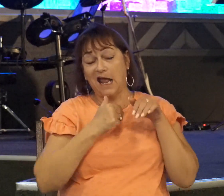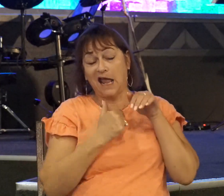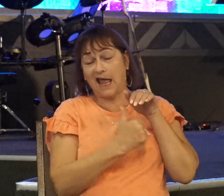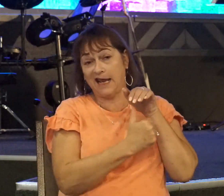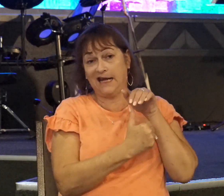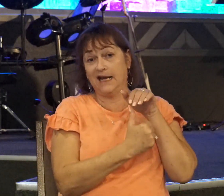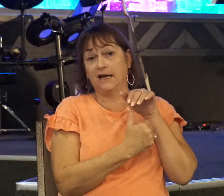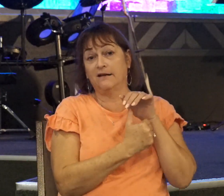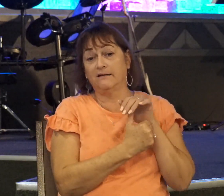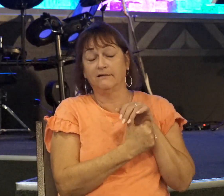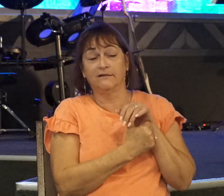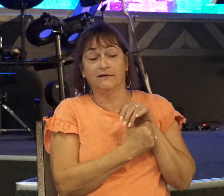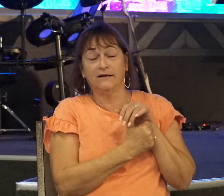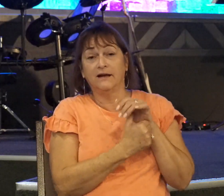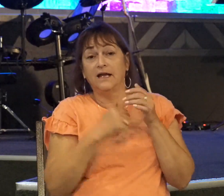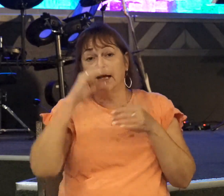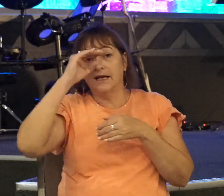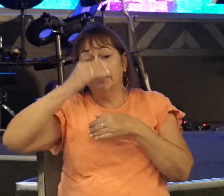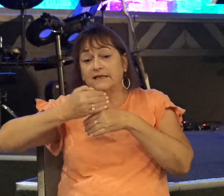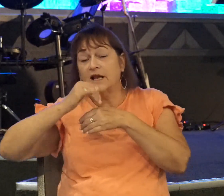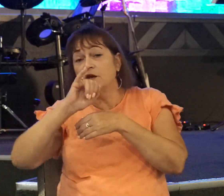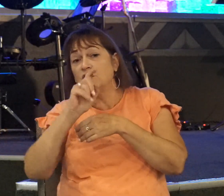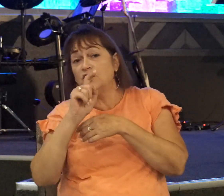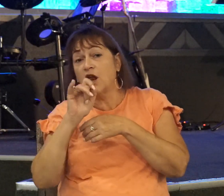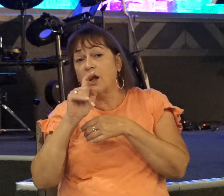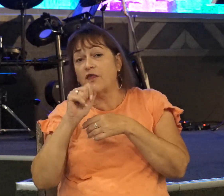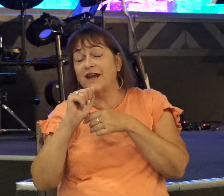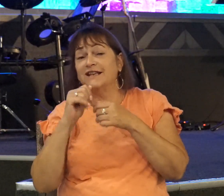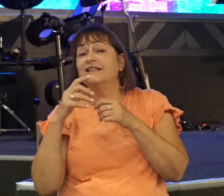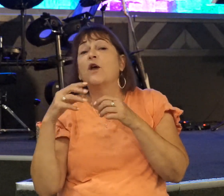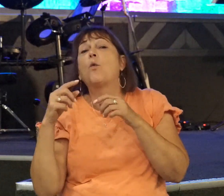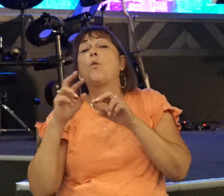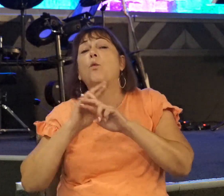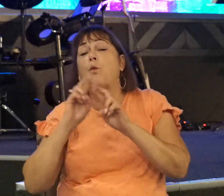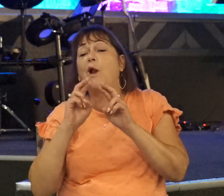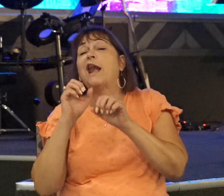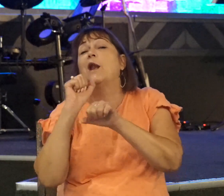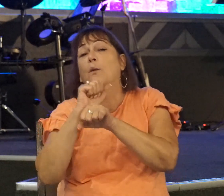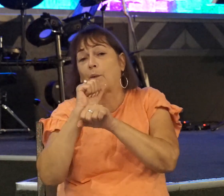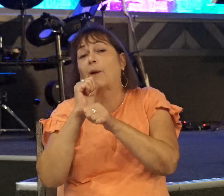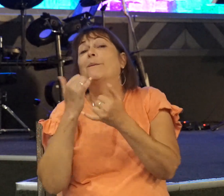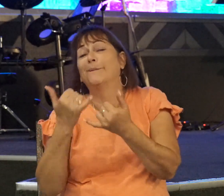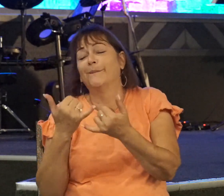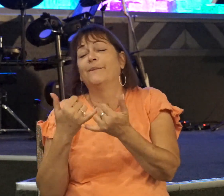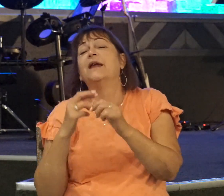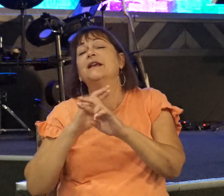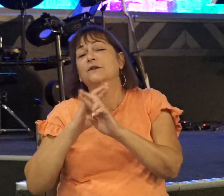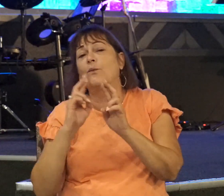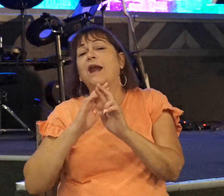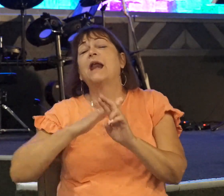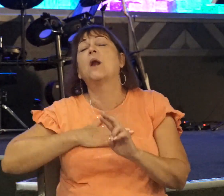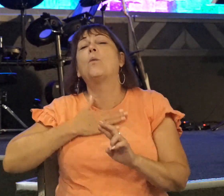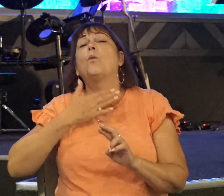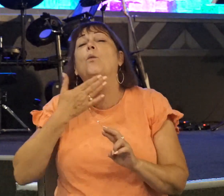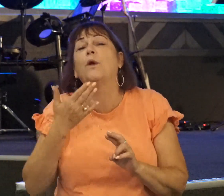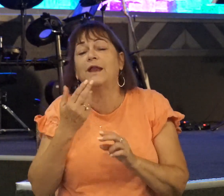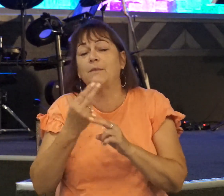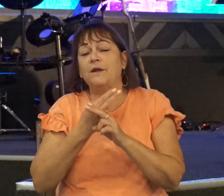His son Jonathan is ready to go to work. Ready and willing to be used by the